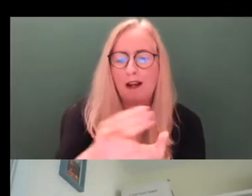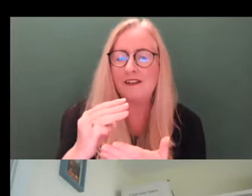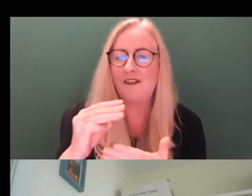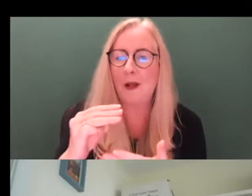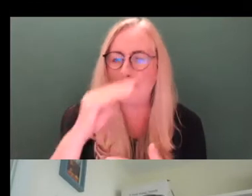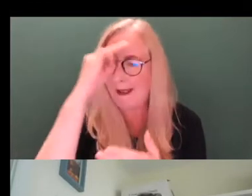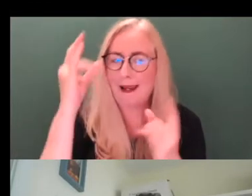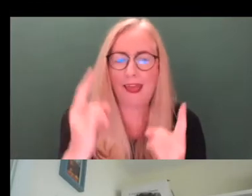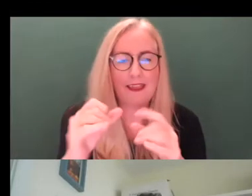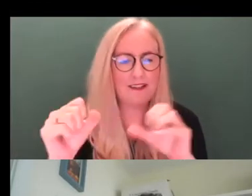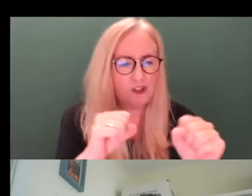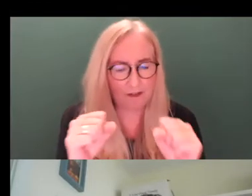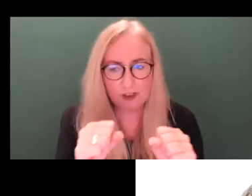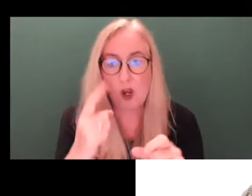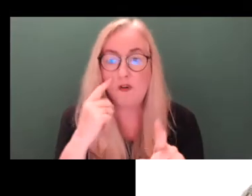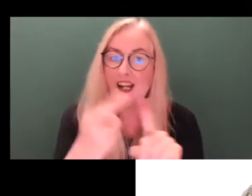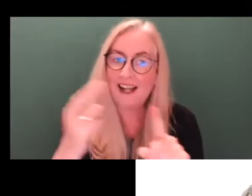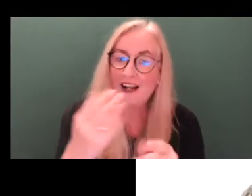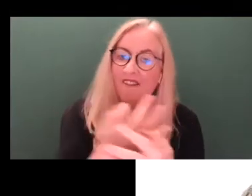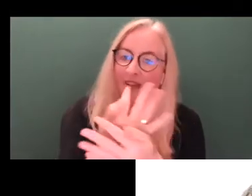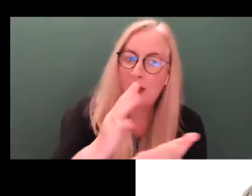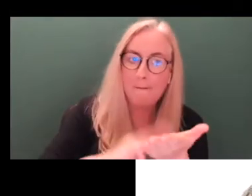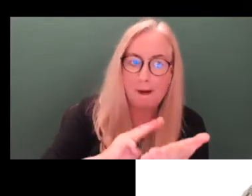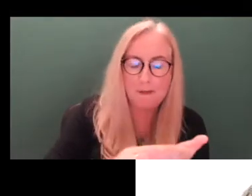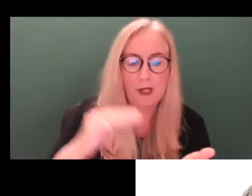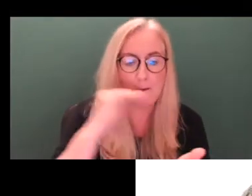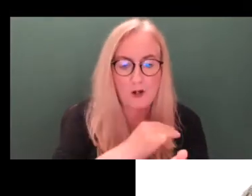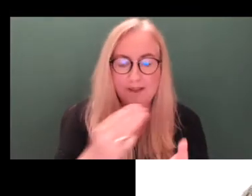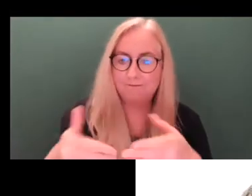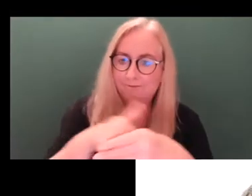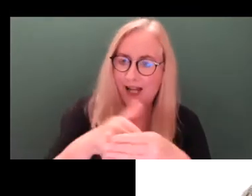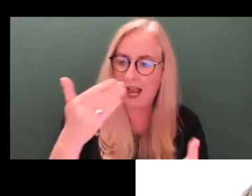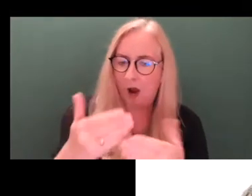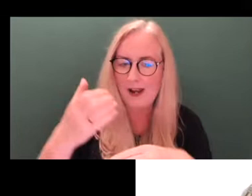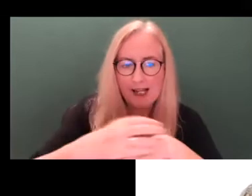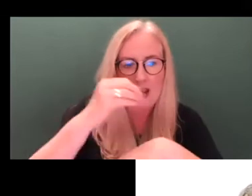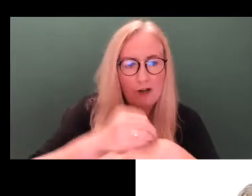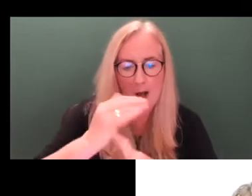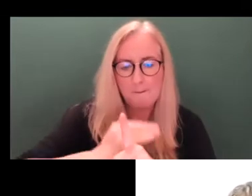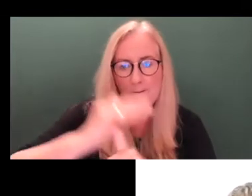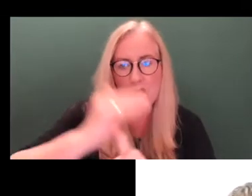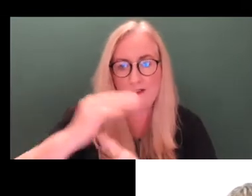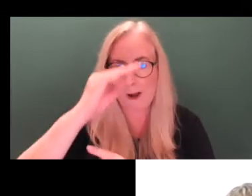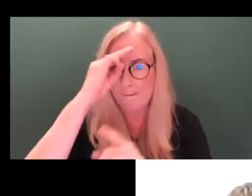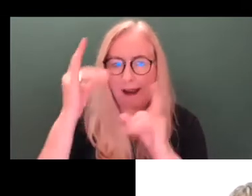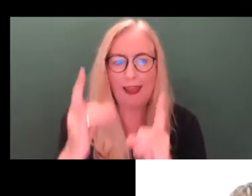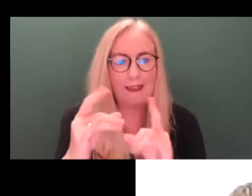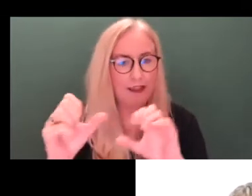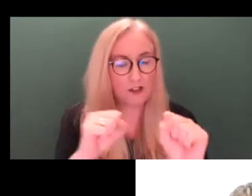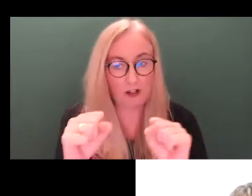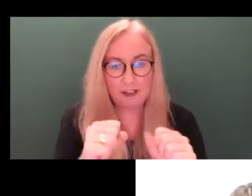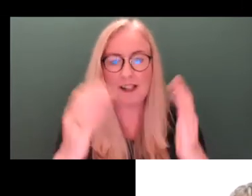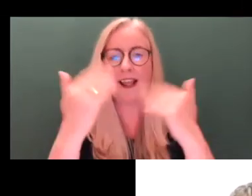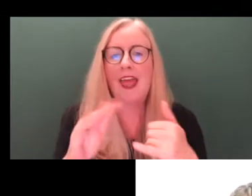and he recognises that family members are vital in the development of how we continue to improve mental health services. Finally,